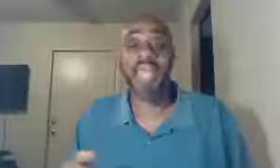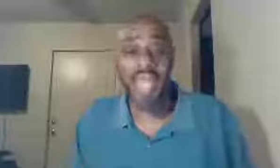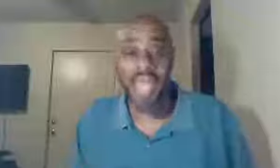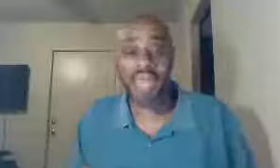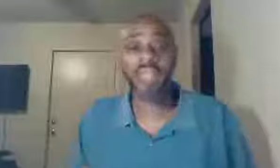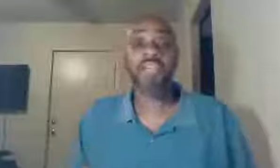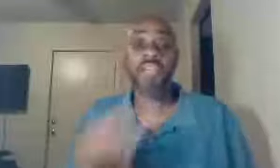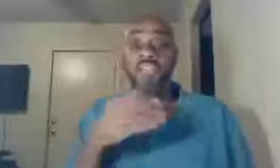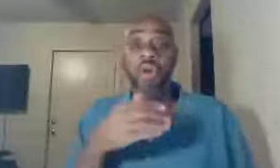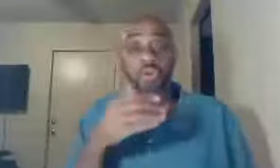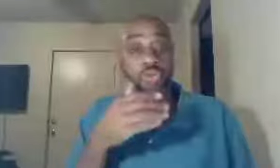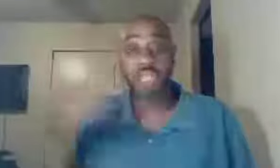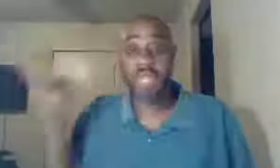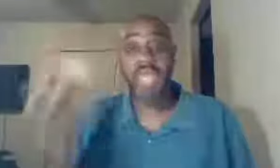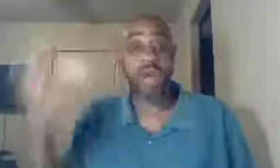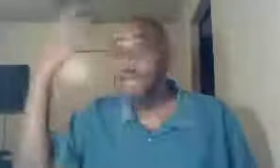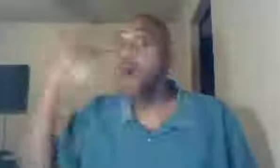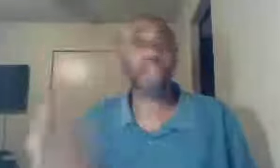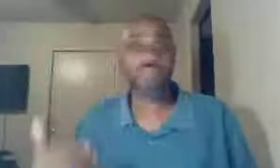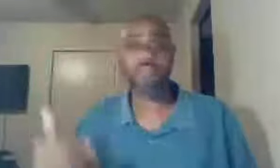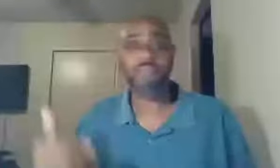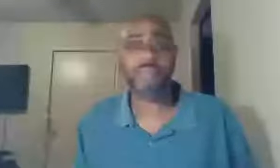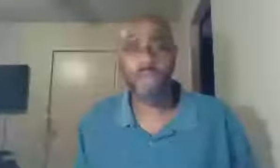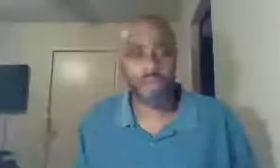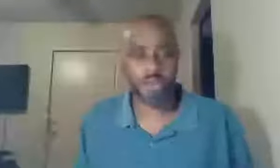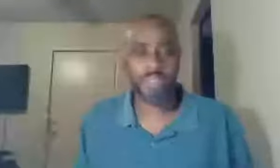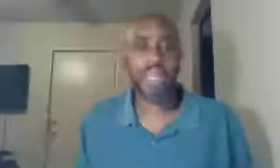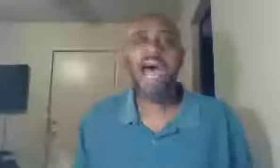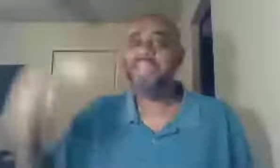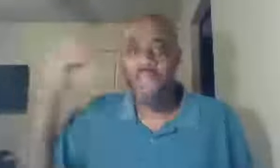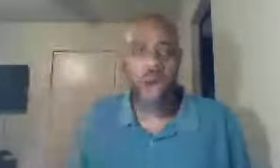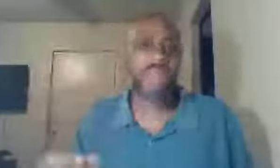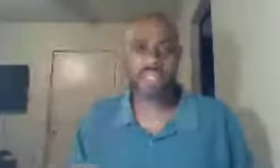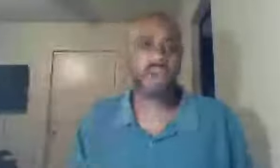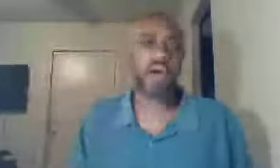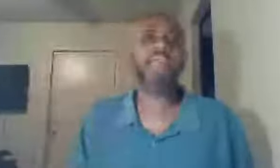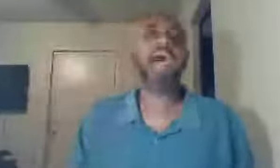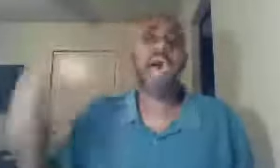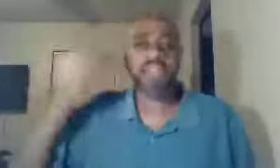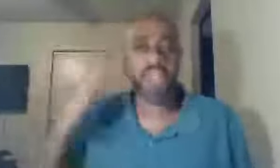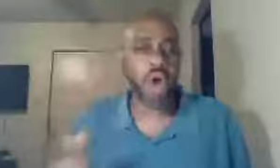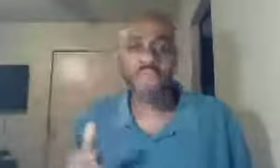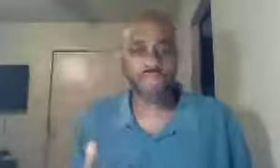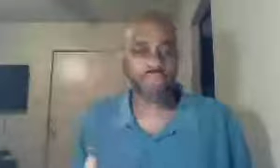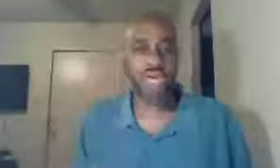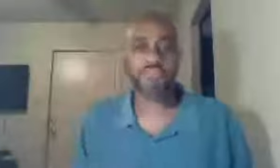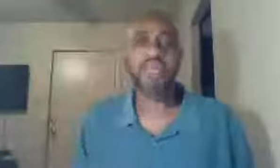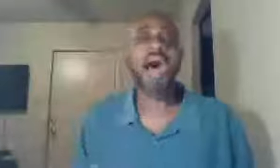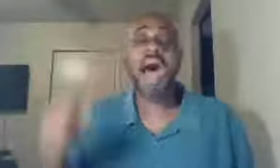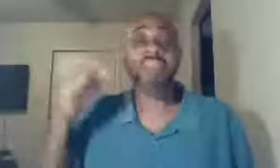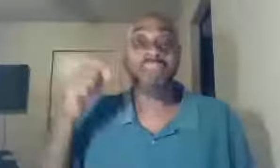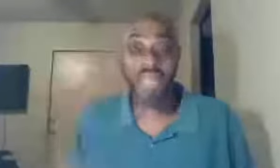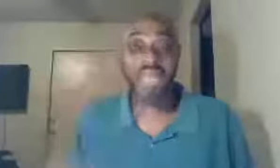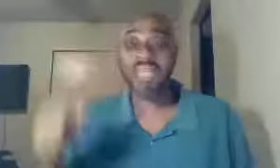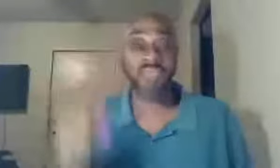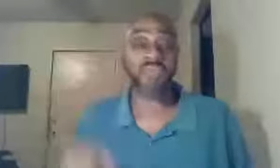hand, than to go straight to hell, with all of your members, I know that's hard, I know that's tough, I have been in difficult